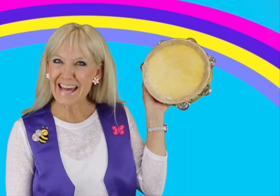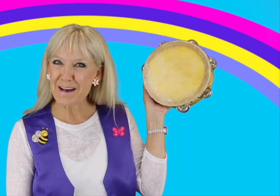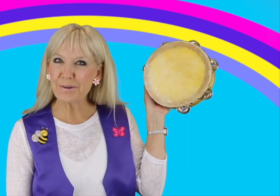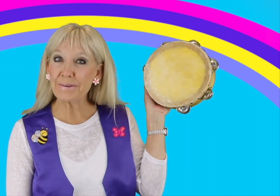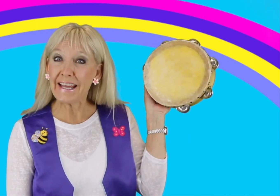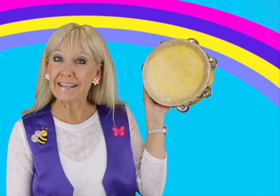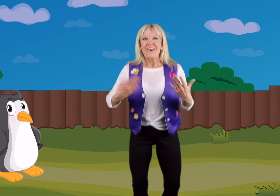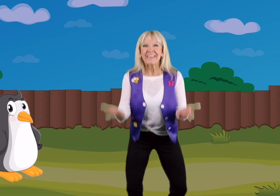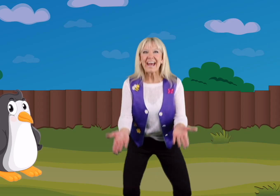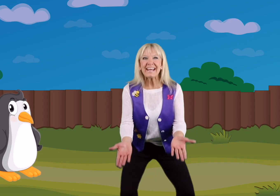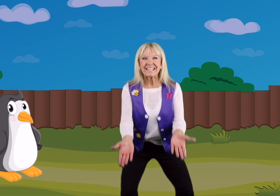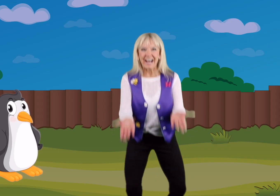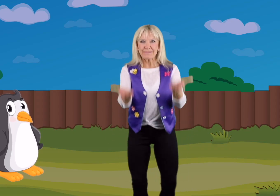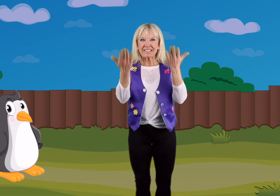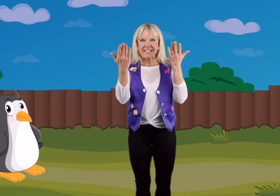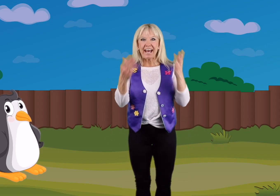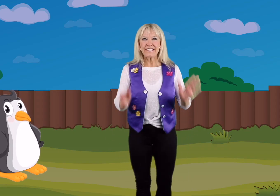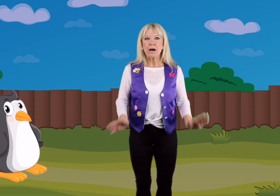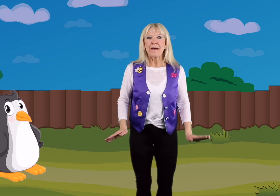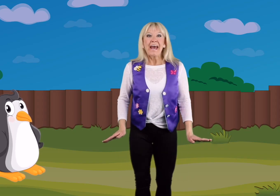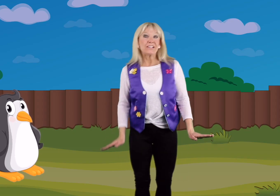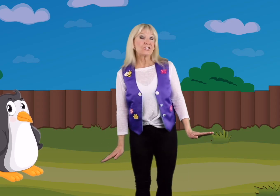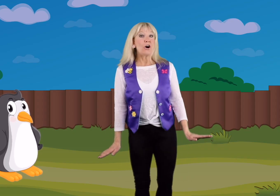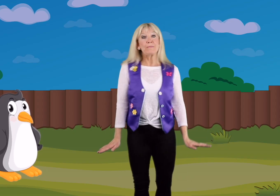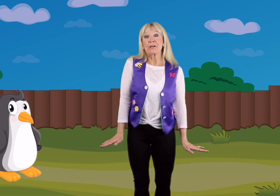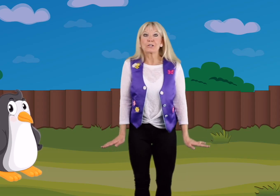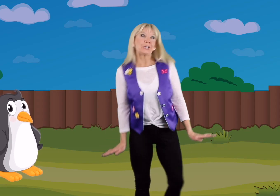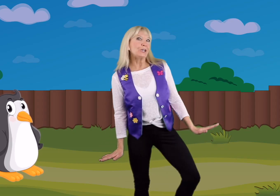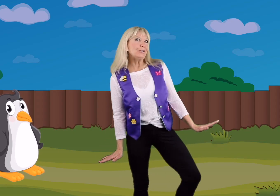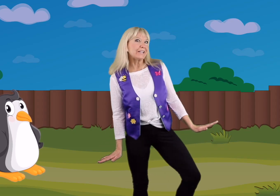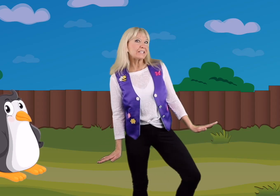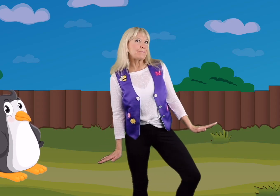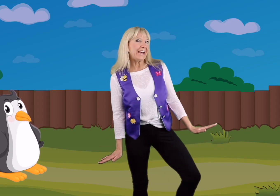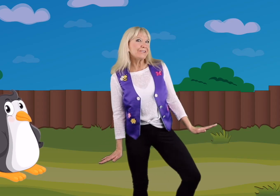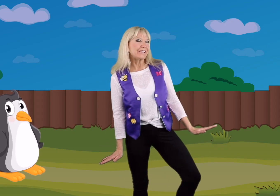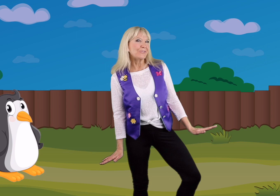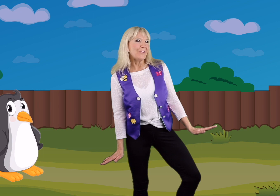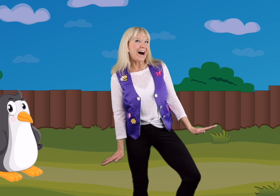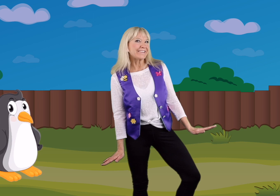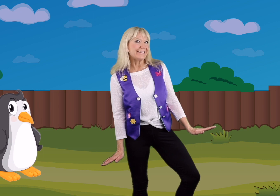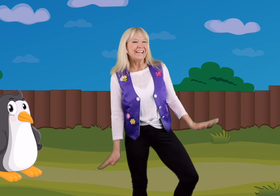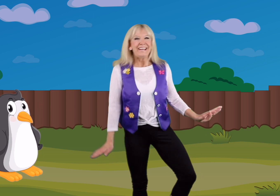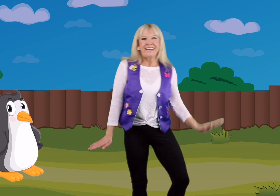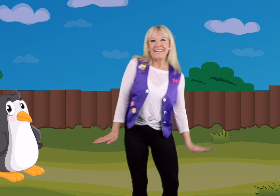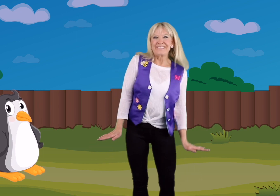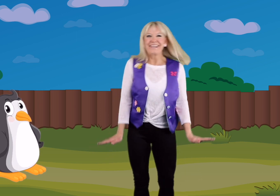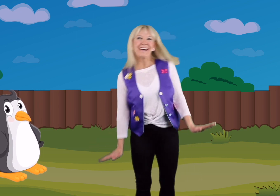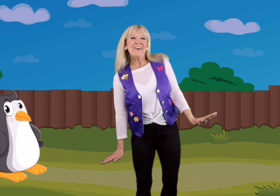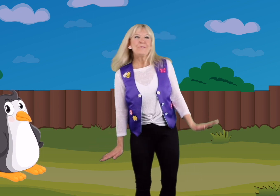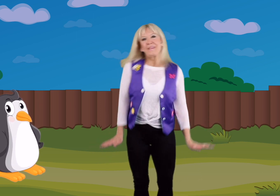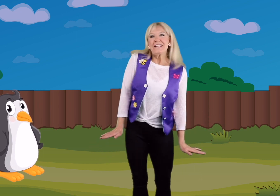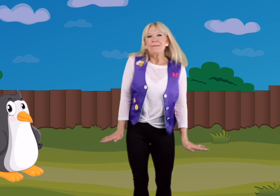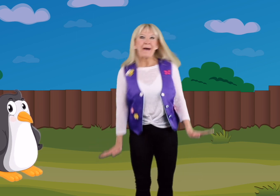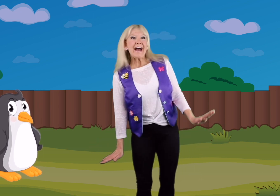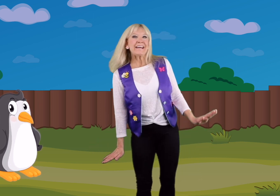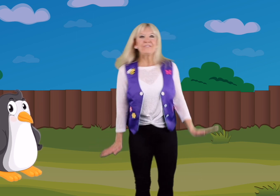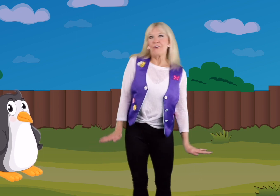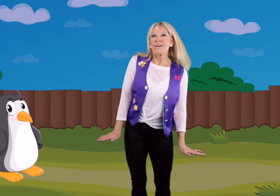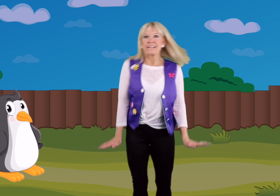Tambourine! Okay, time to stand up and show me your coolest penguin waddle! Here we go! Back and forth,